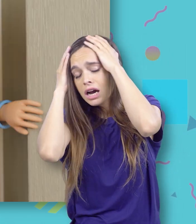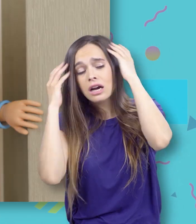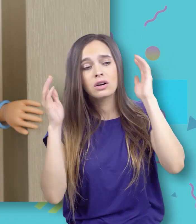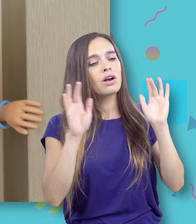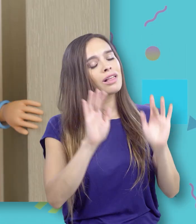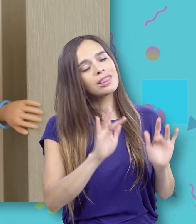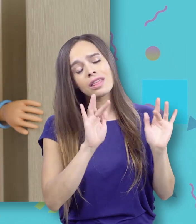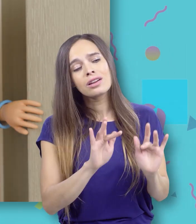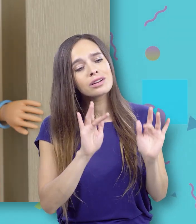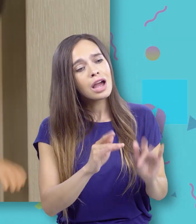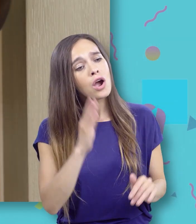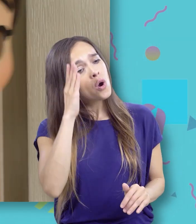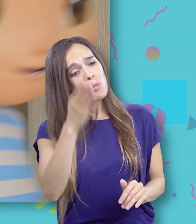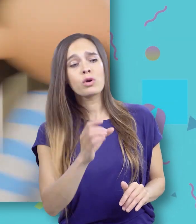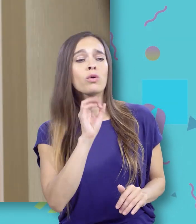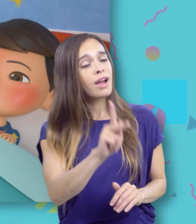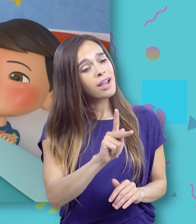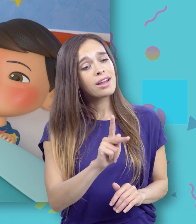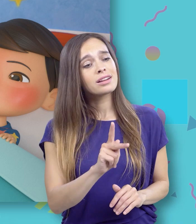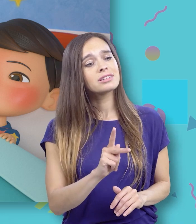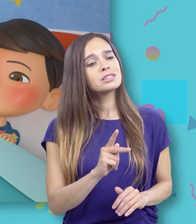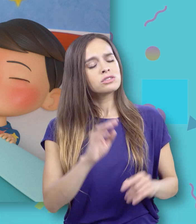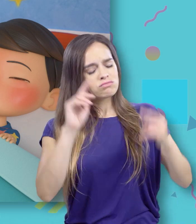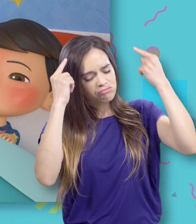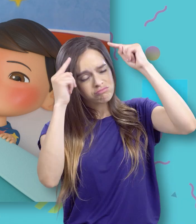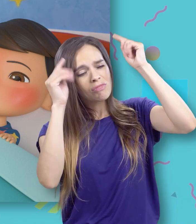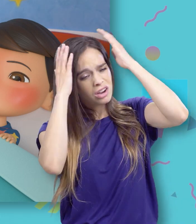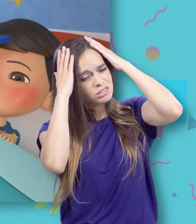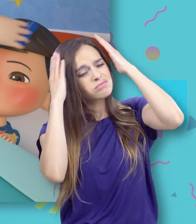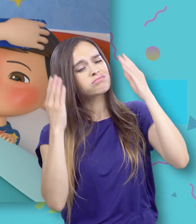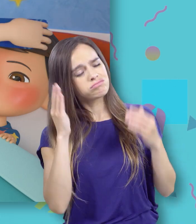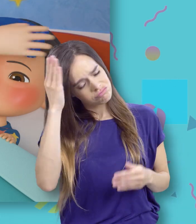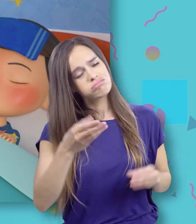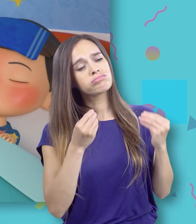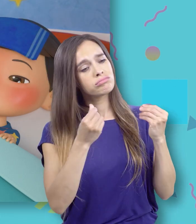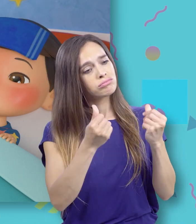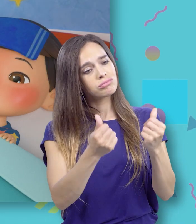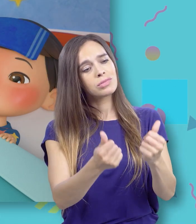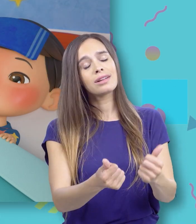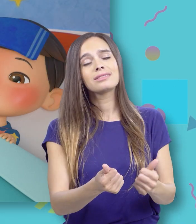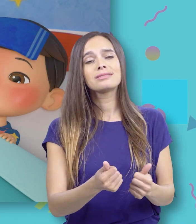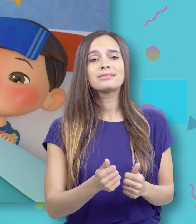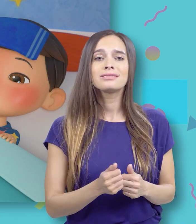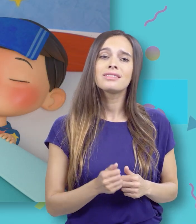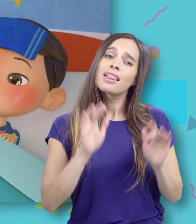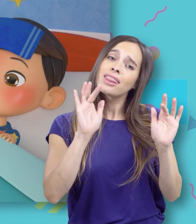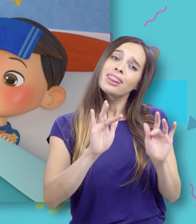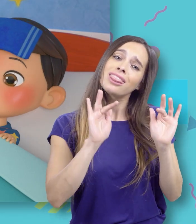now You'll be okay Your headache will go away There, there now